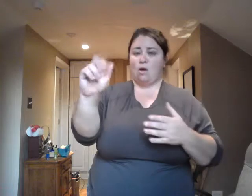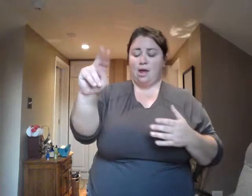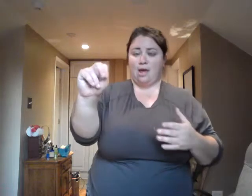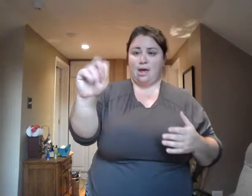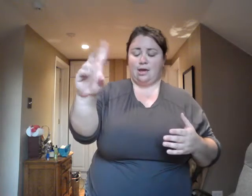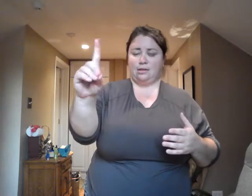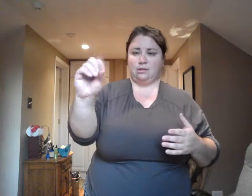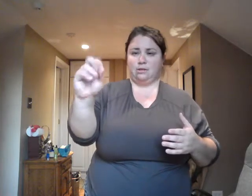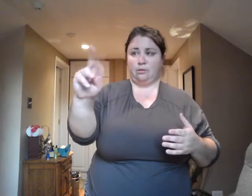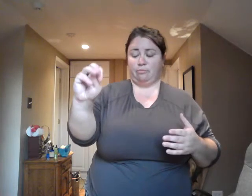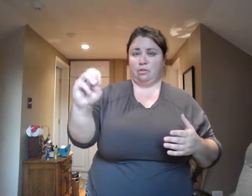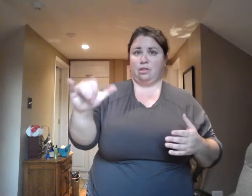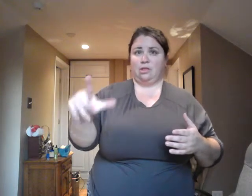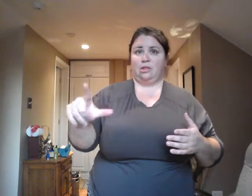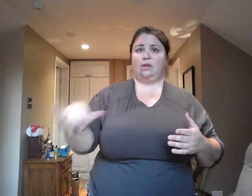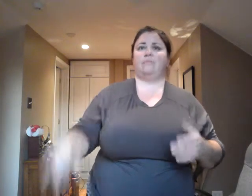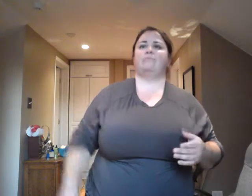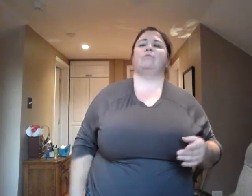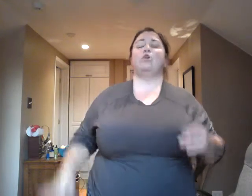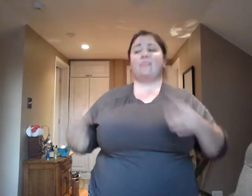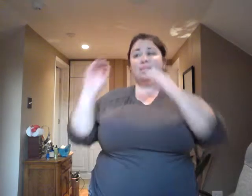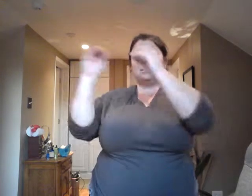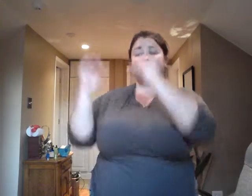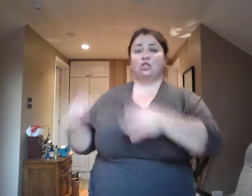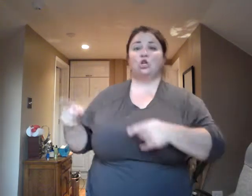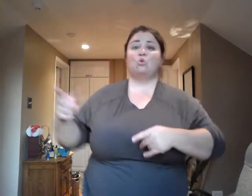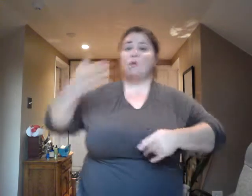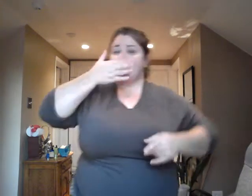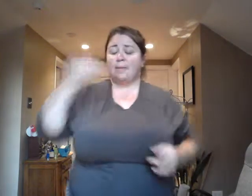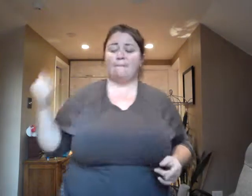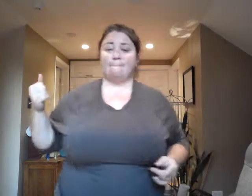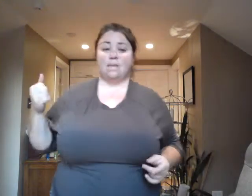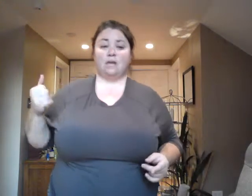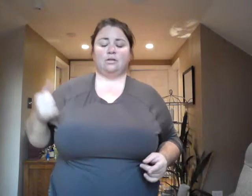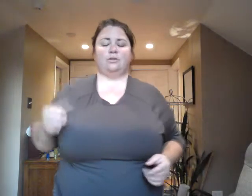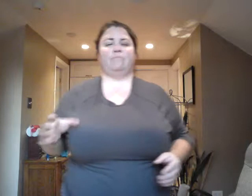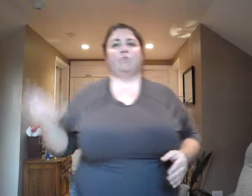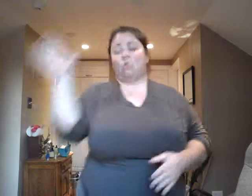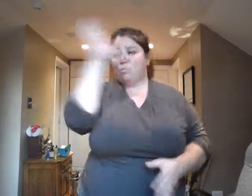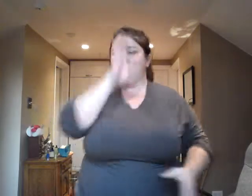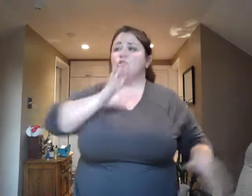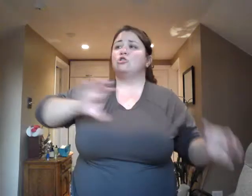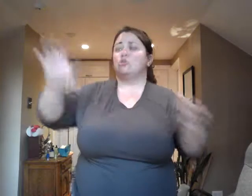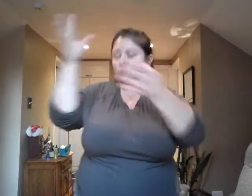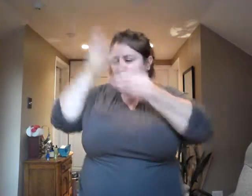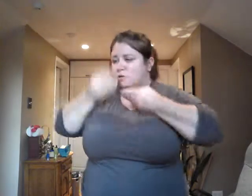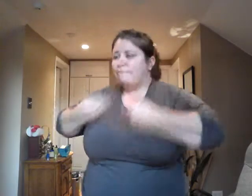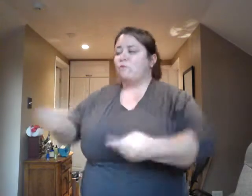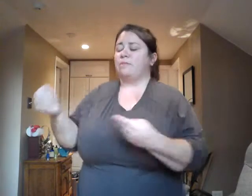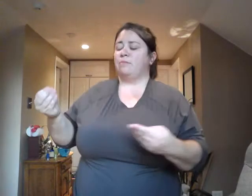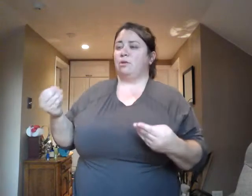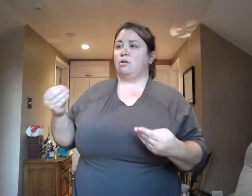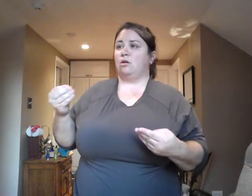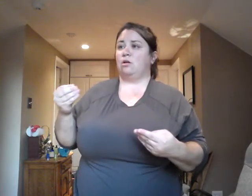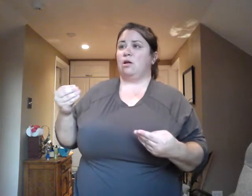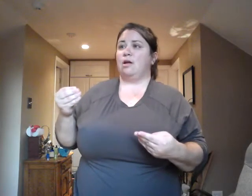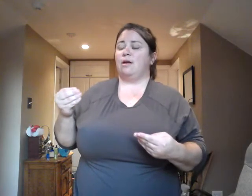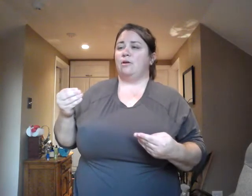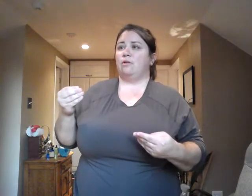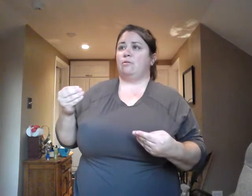all, the best teachers. Well, then the researchers informed them, Actually, we put all the teachers' names in